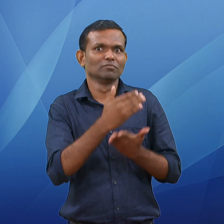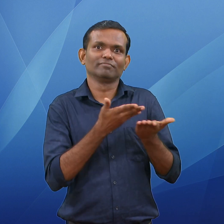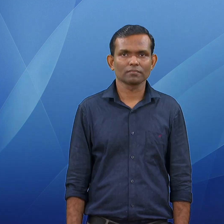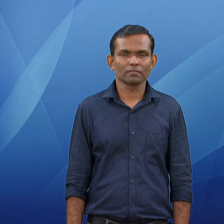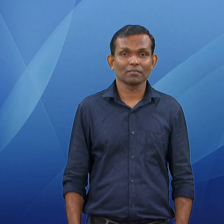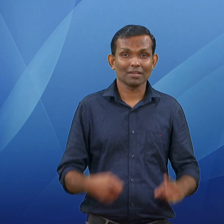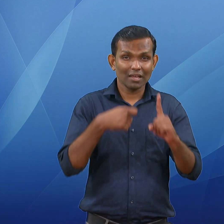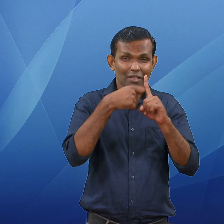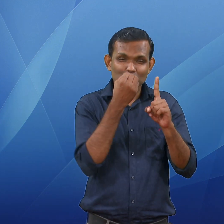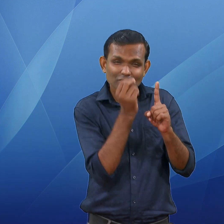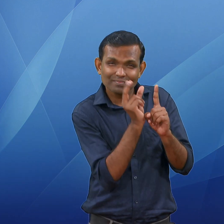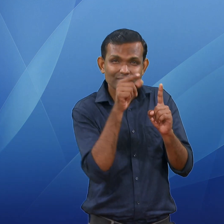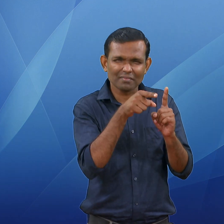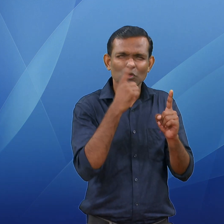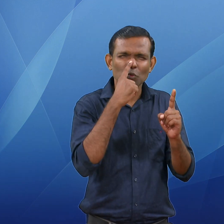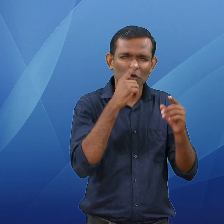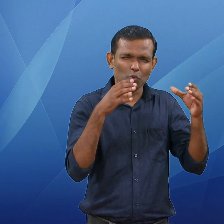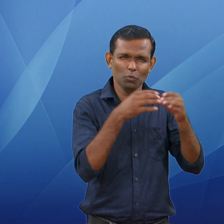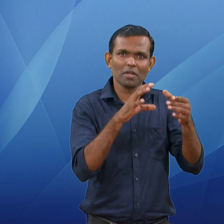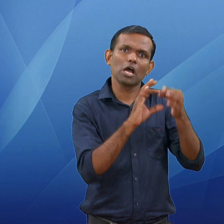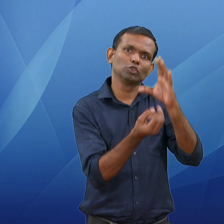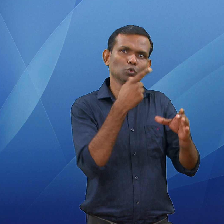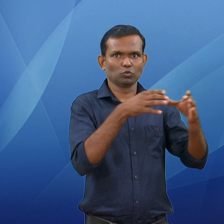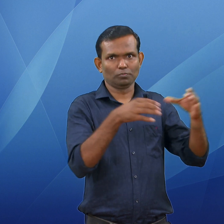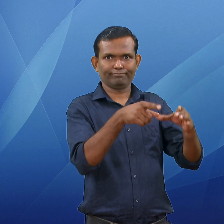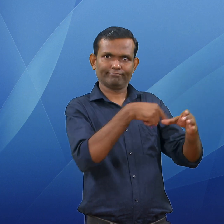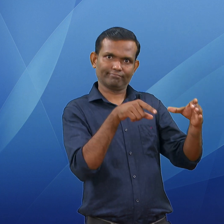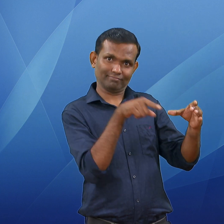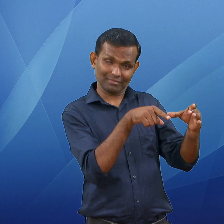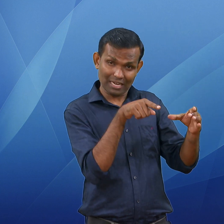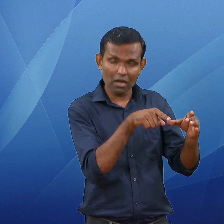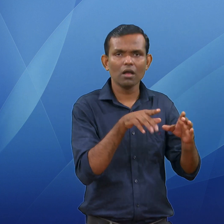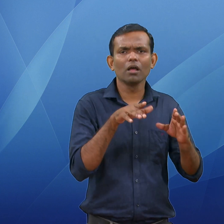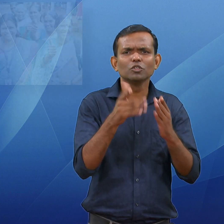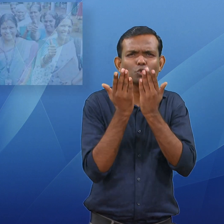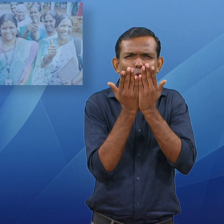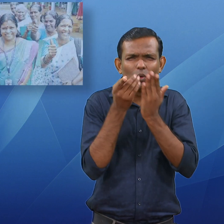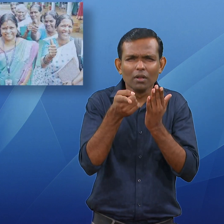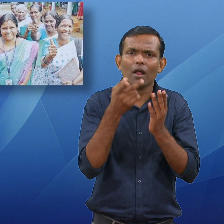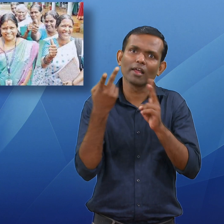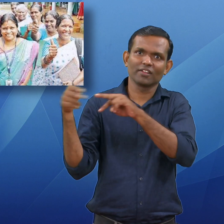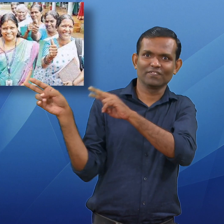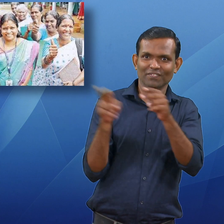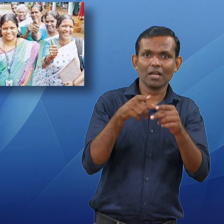More than 30 lakh Kudumbu Sri Neighbourhood Group women participated in the Kudumbu Sri's Back to School Women